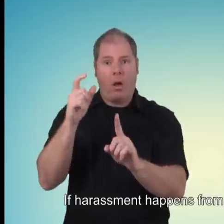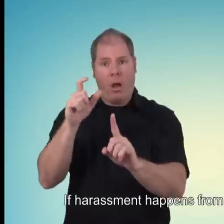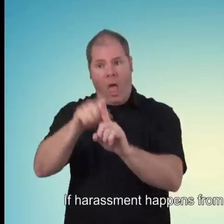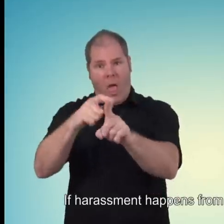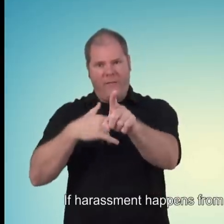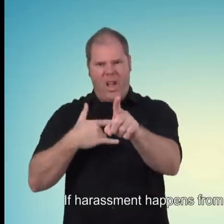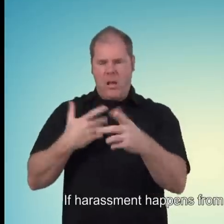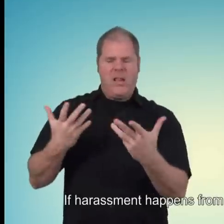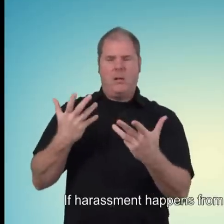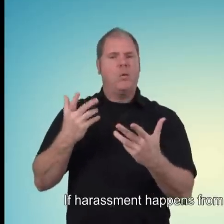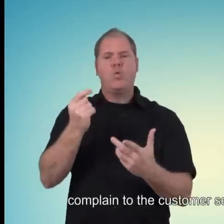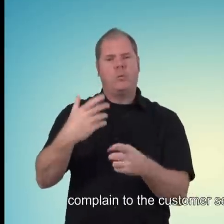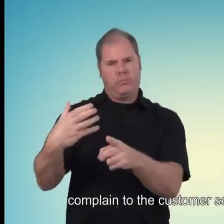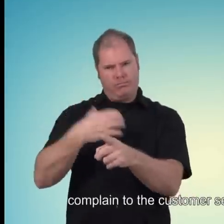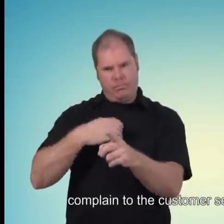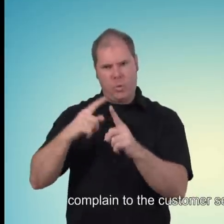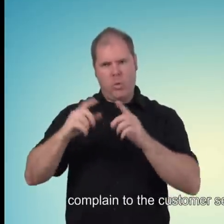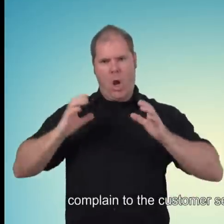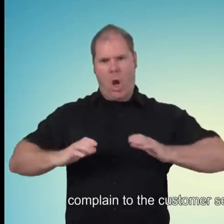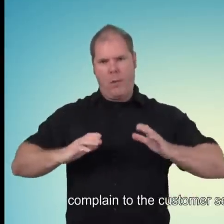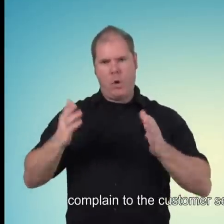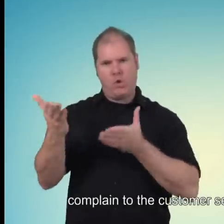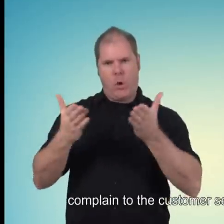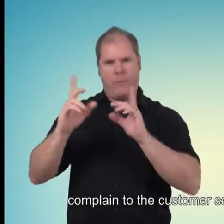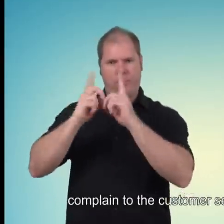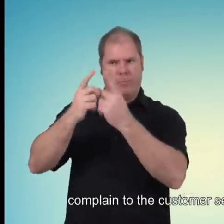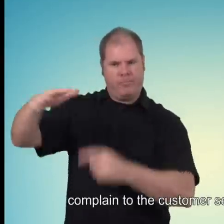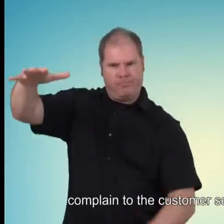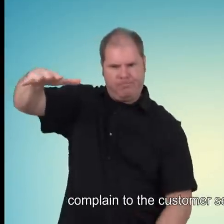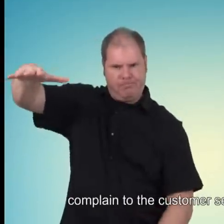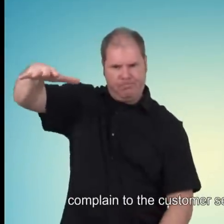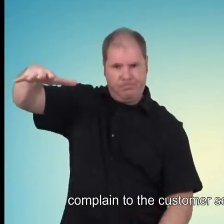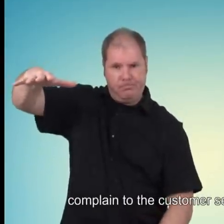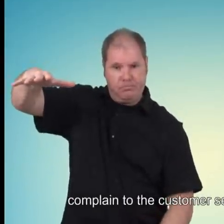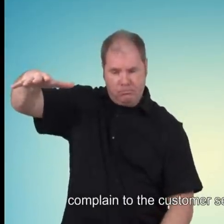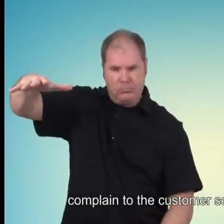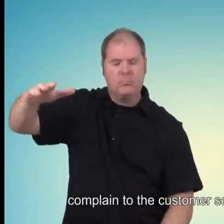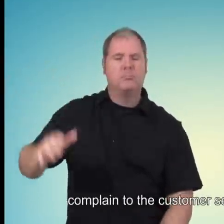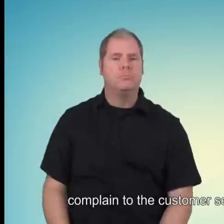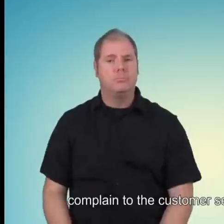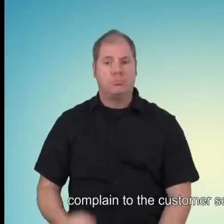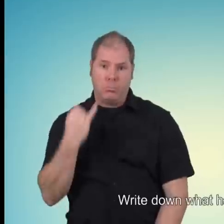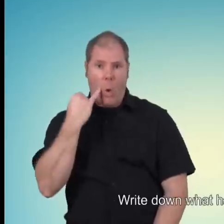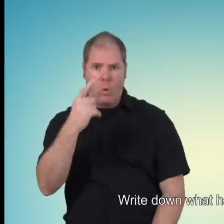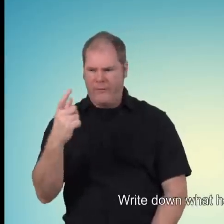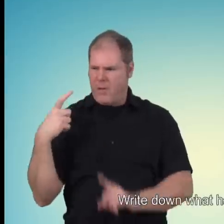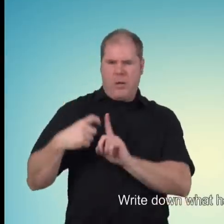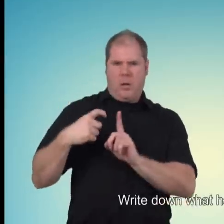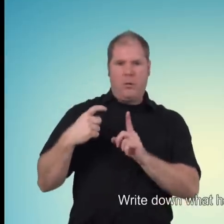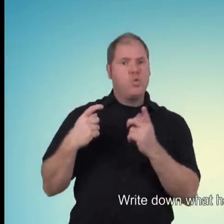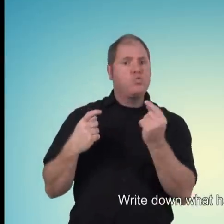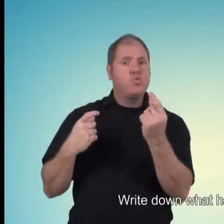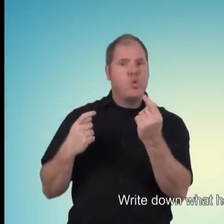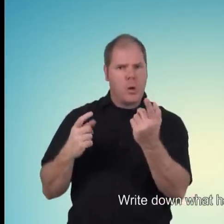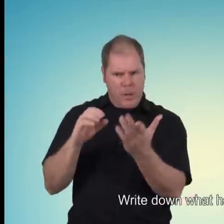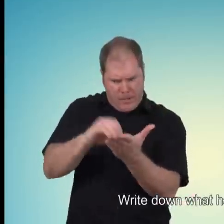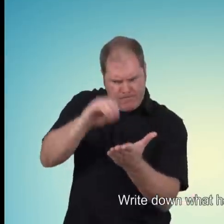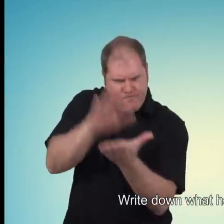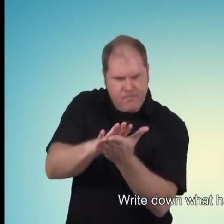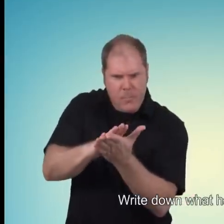what happened, when it happened, where it happened, and the names of people who saw or heard it happen.